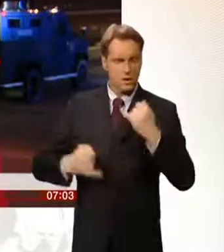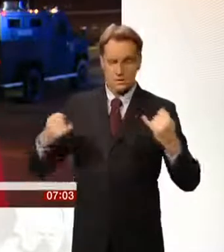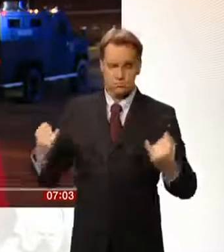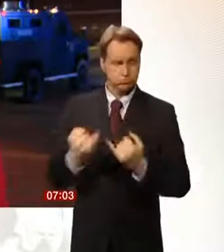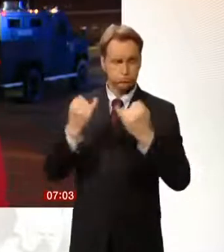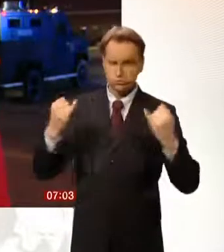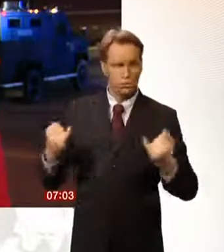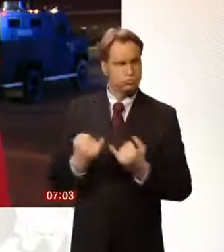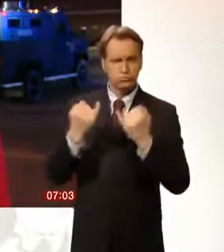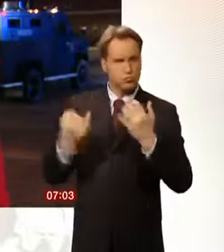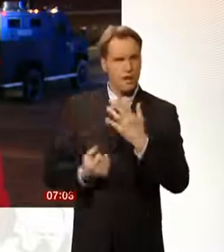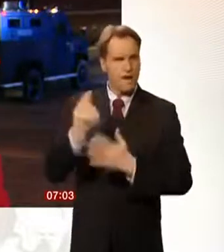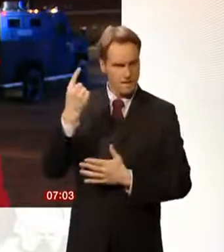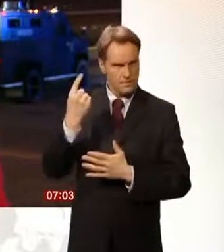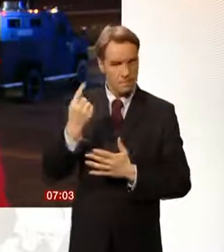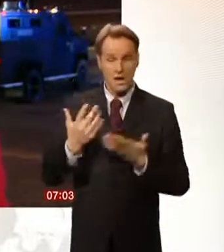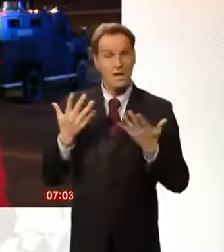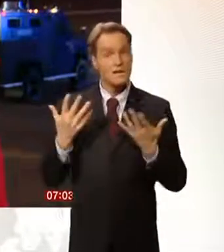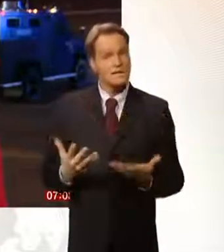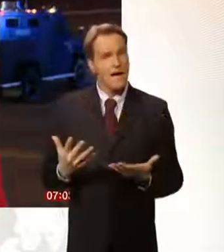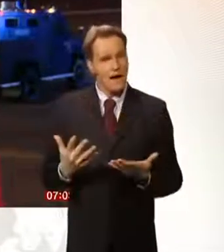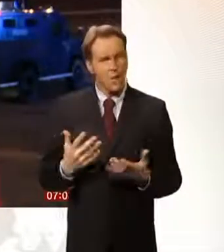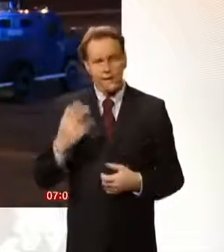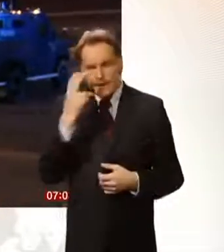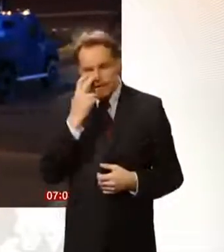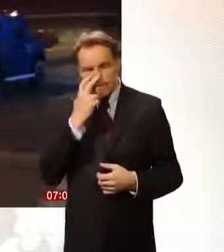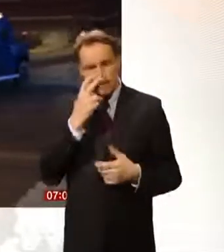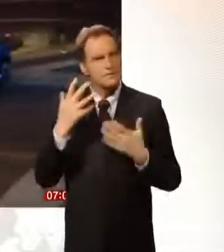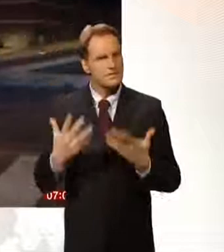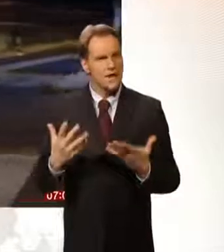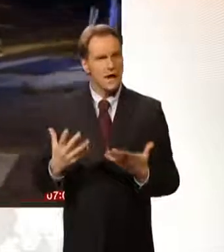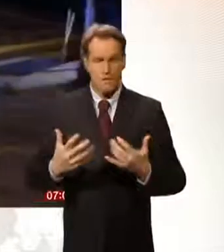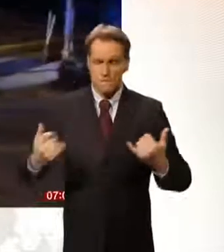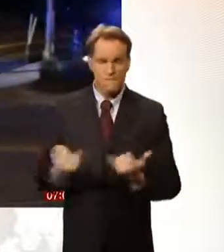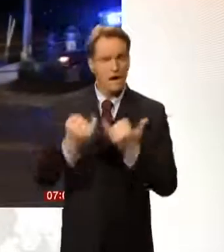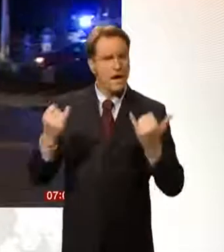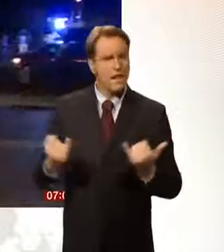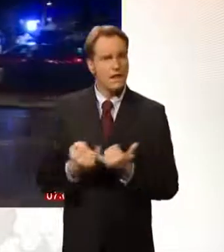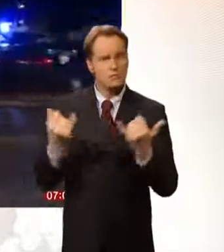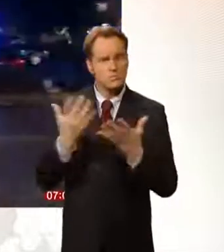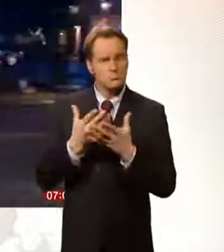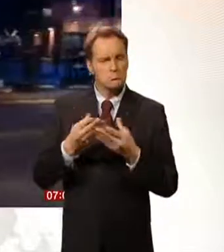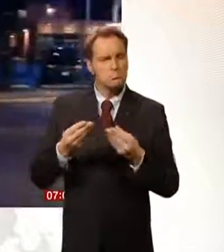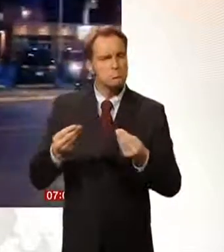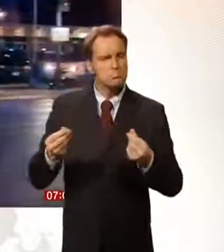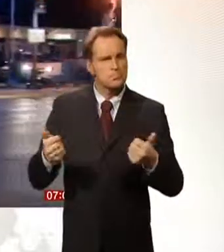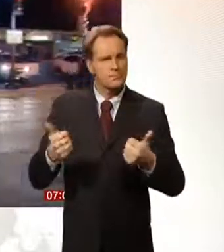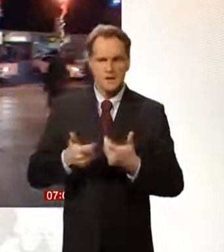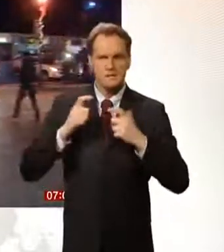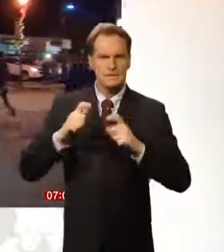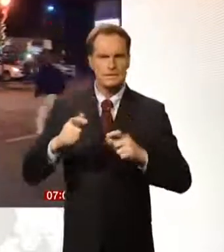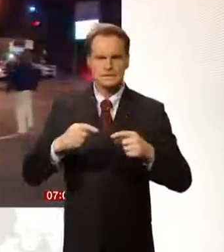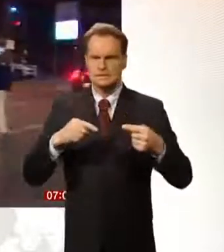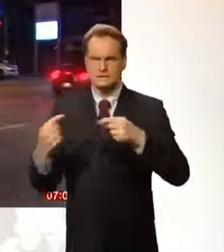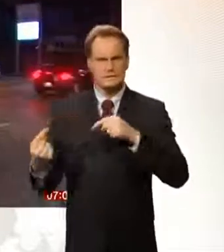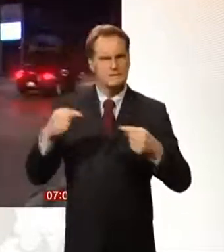seen. Now, it's very different this evening. We're not seeing any of the kind of violence that we saw before. But it's still very tense. And